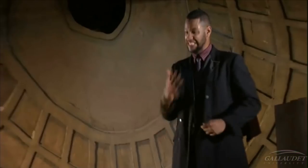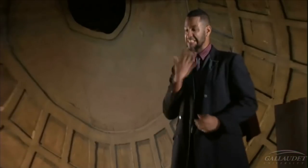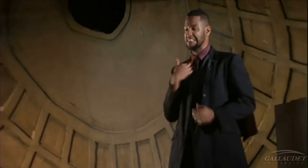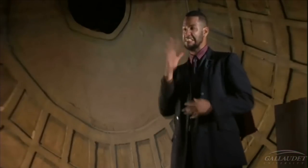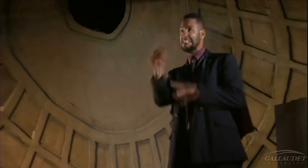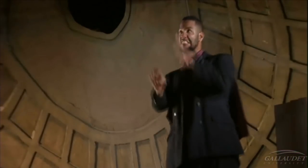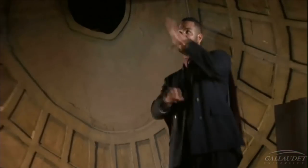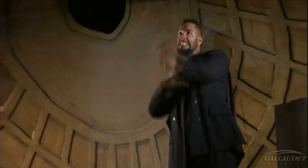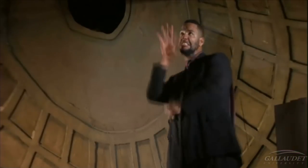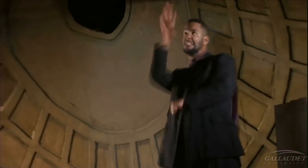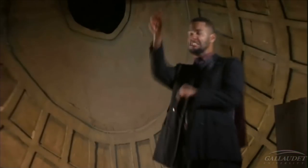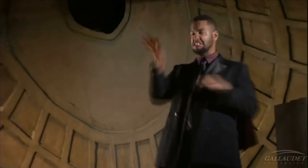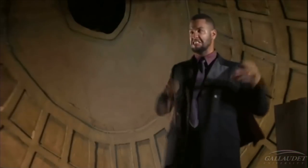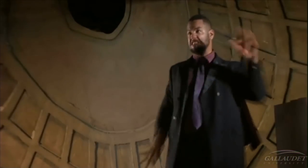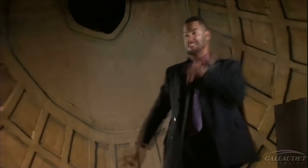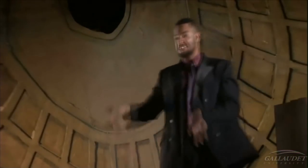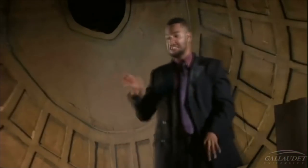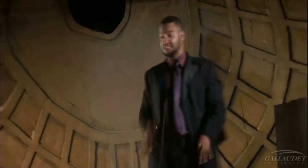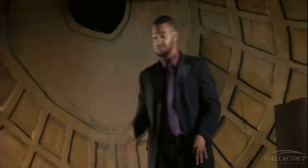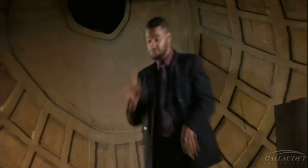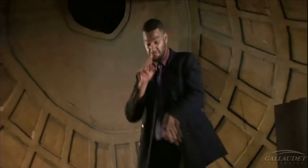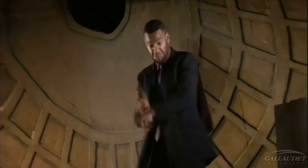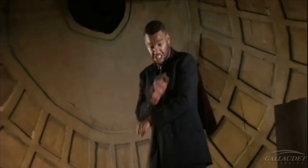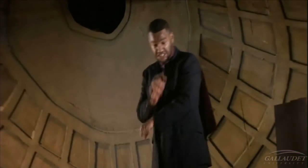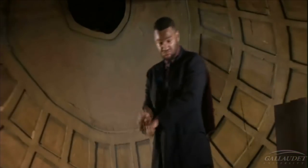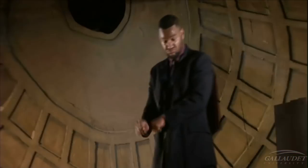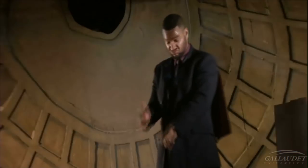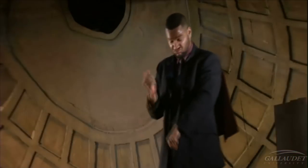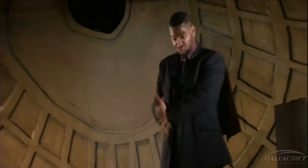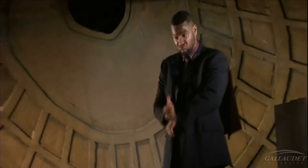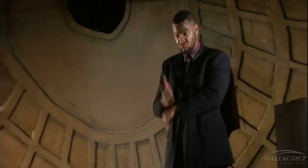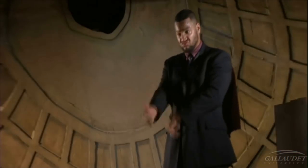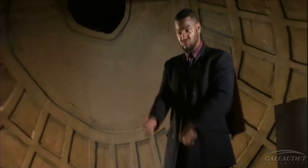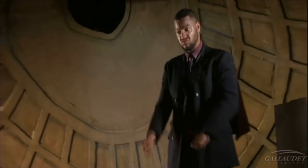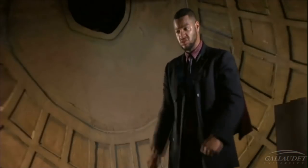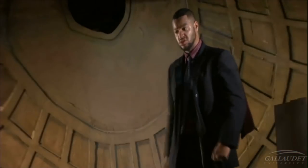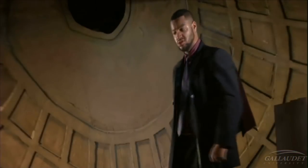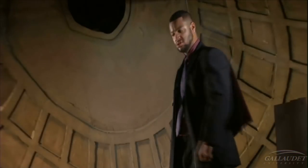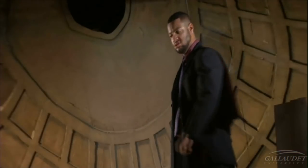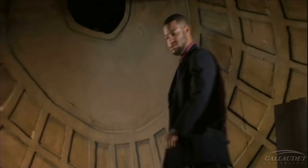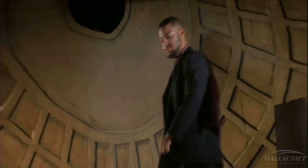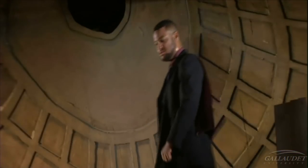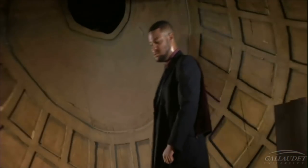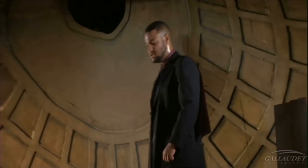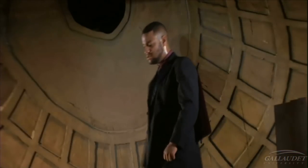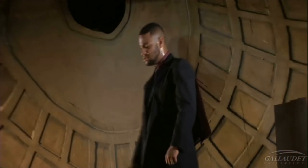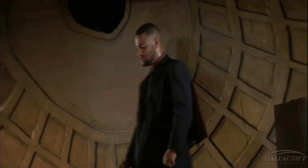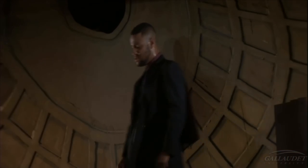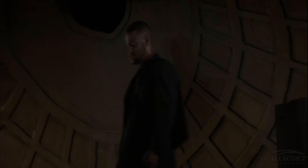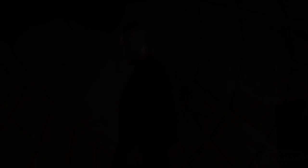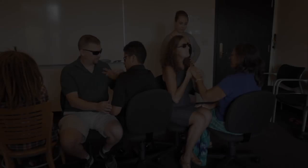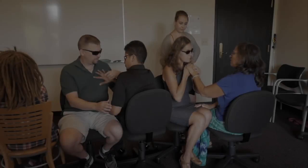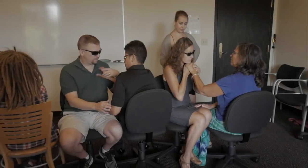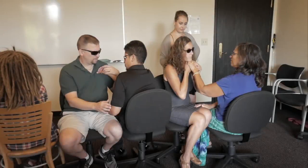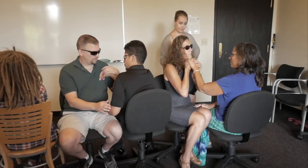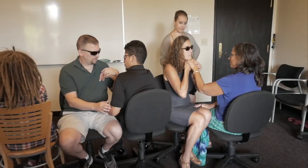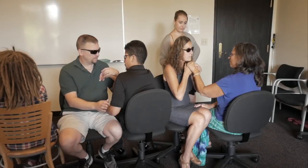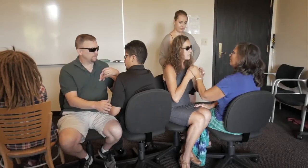Students and faculty have been performing Shakespeare's plays since 1884, but DeafBlind